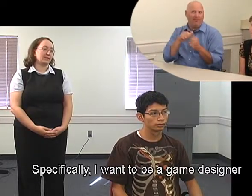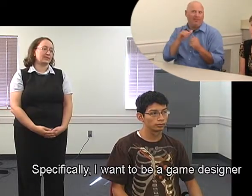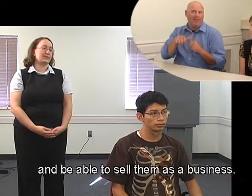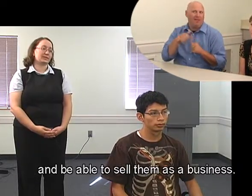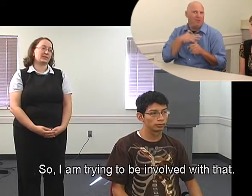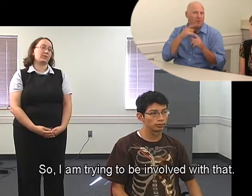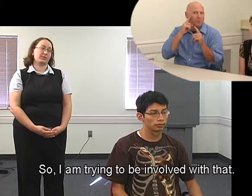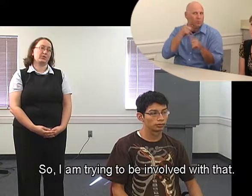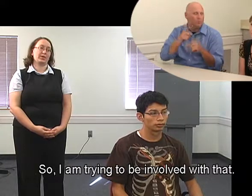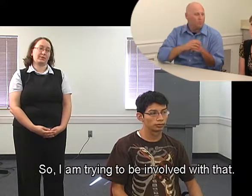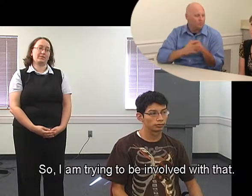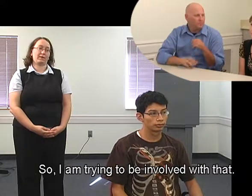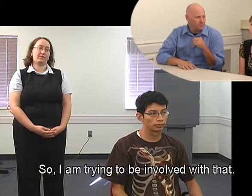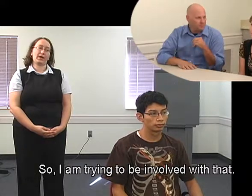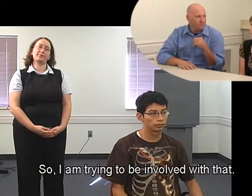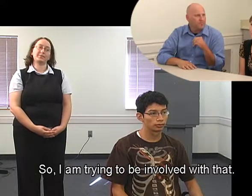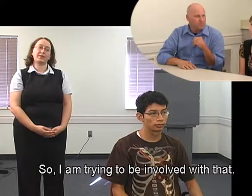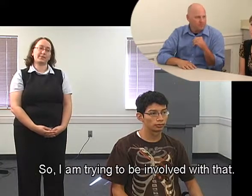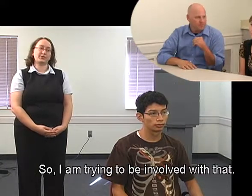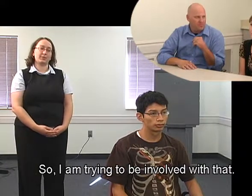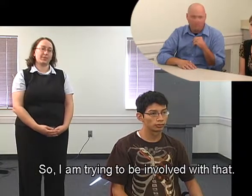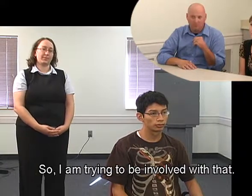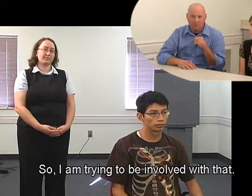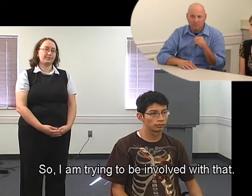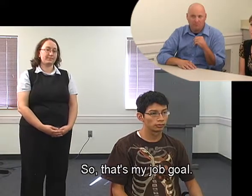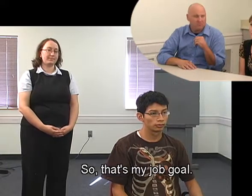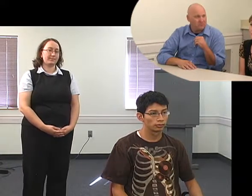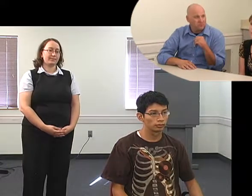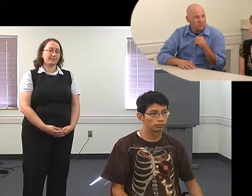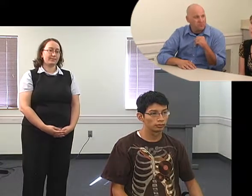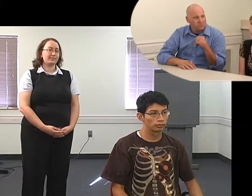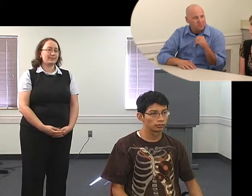as a business. I've been trying to be involved with that, so that's my job goal.